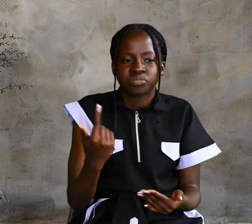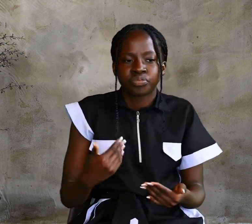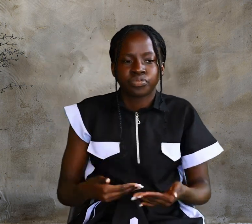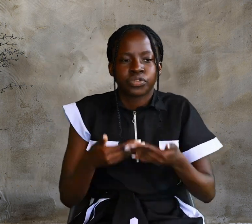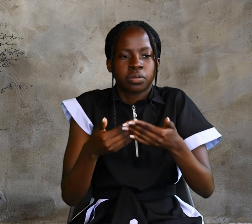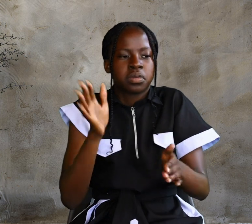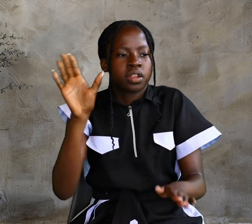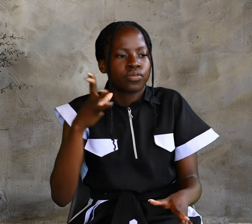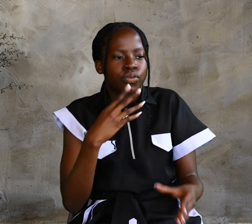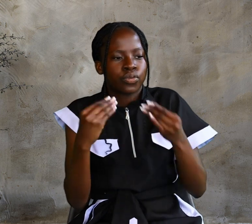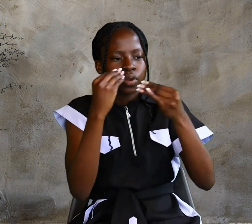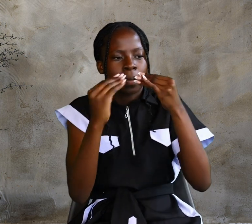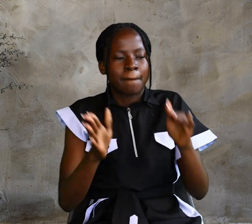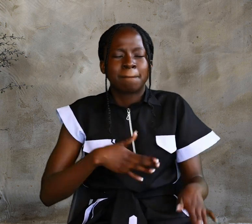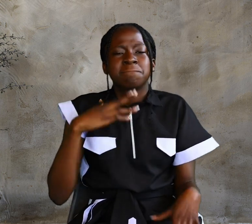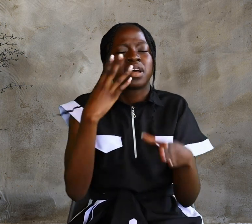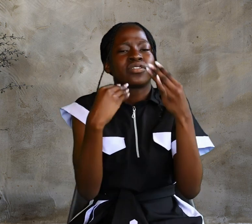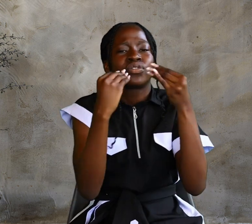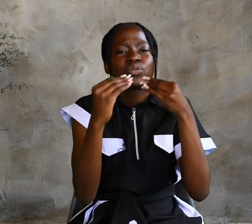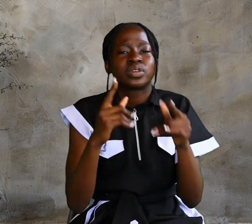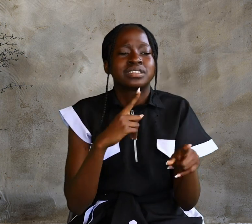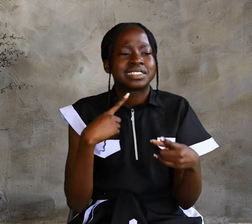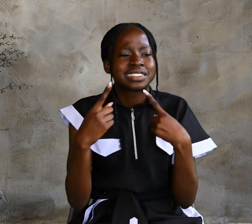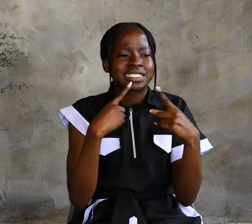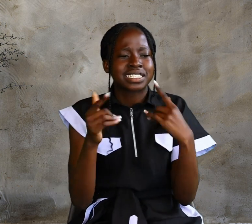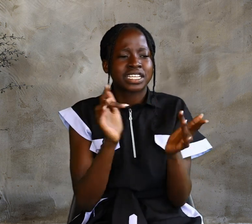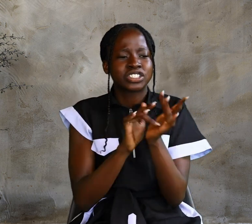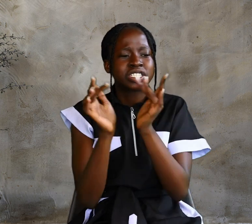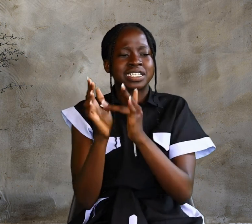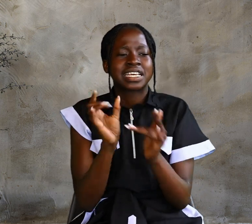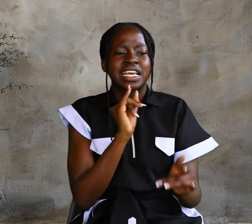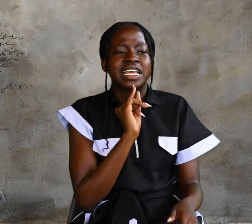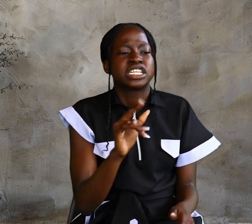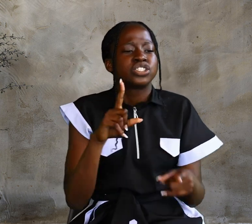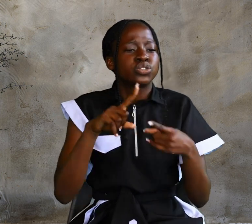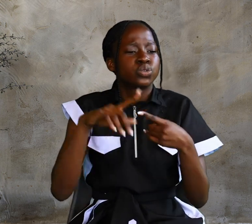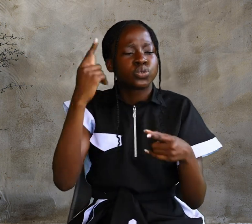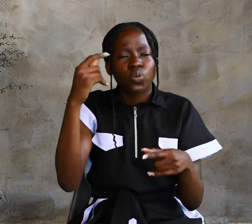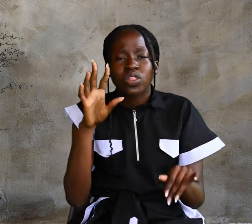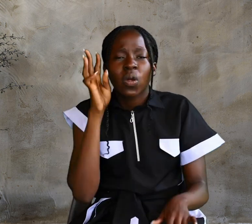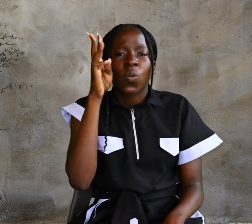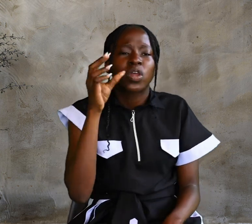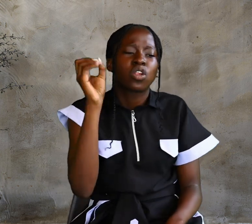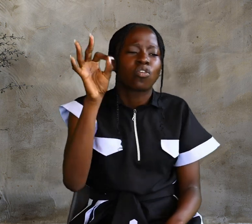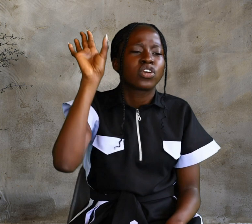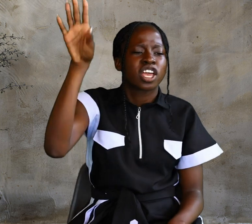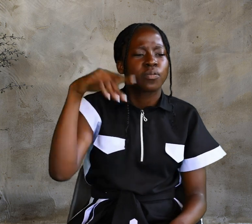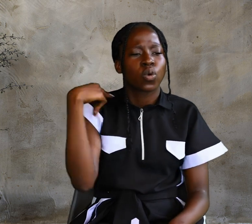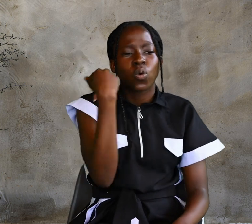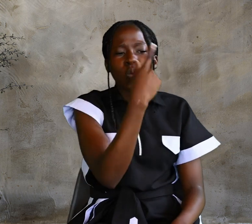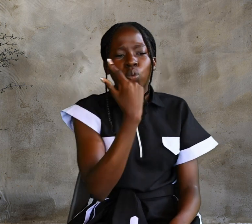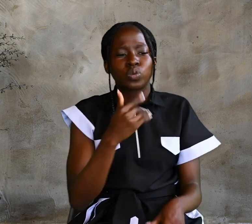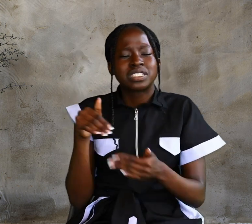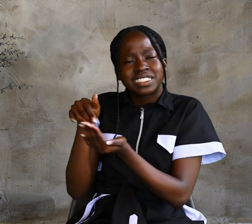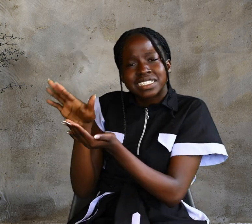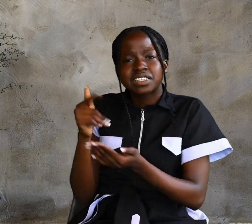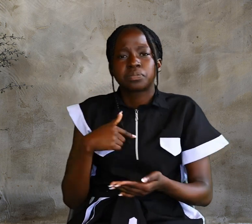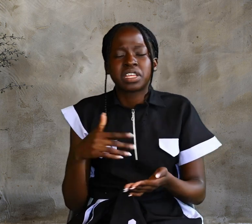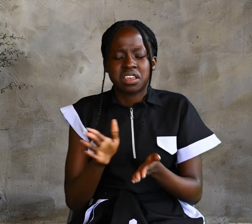My food, said Jesus, Is to do the will of him who sent me, And finish his work.